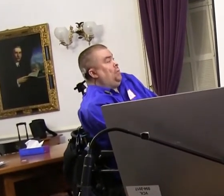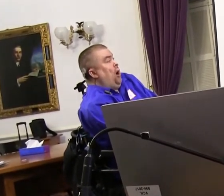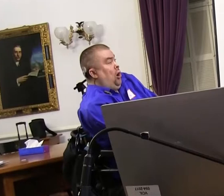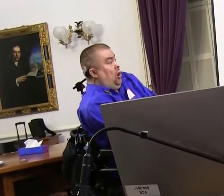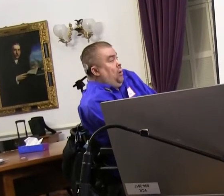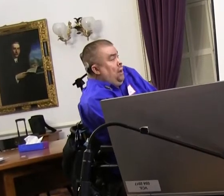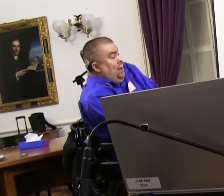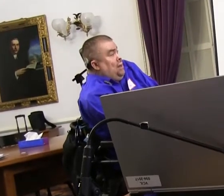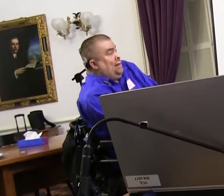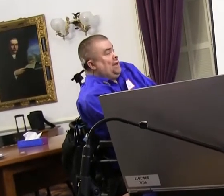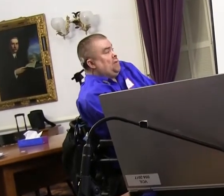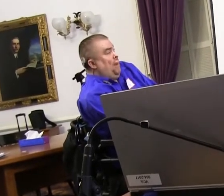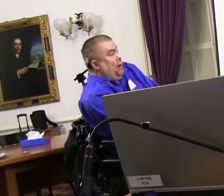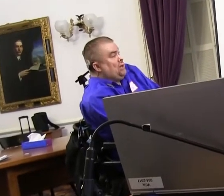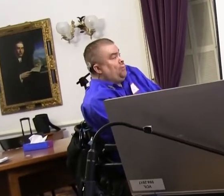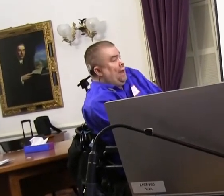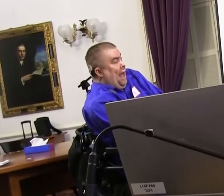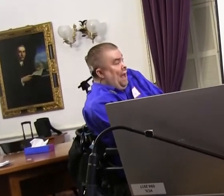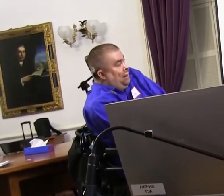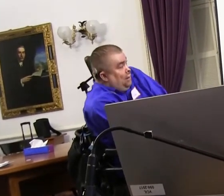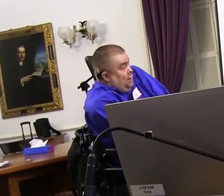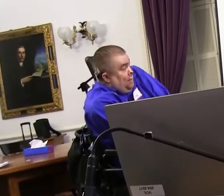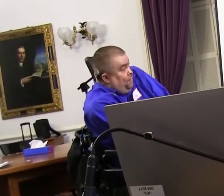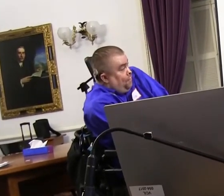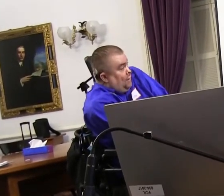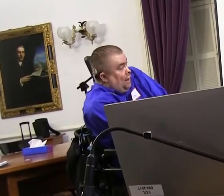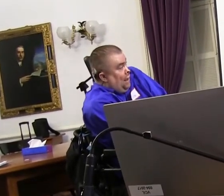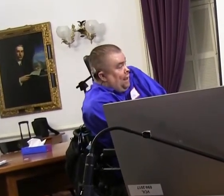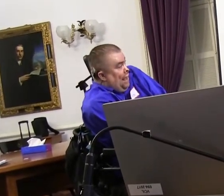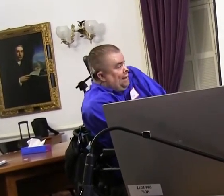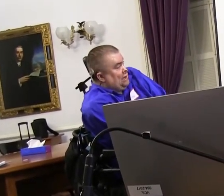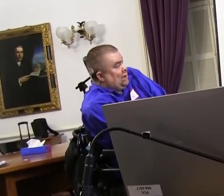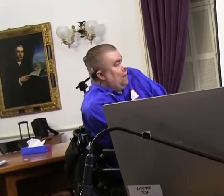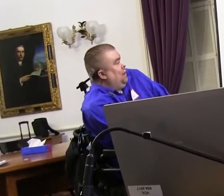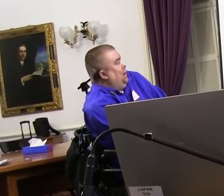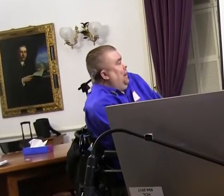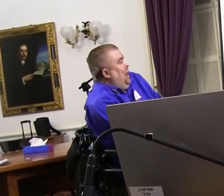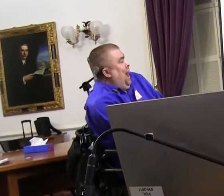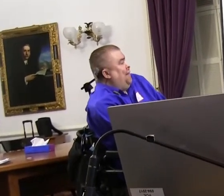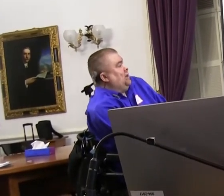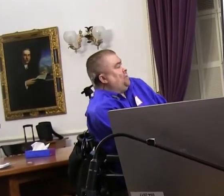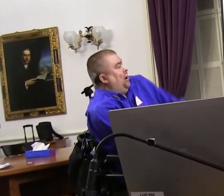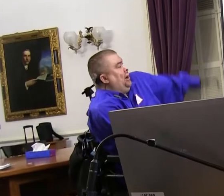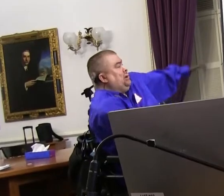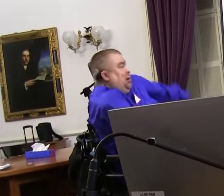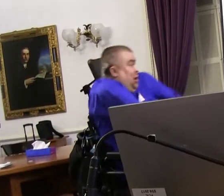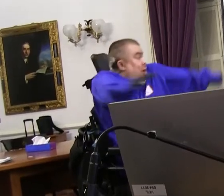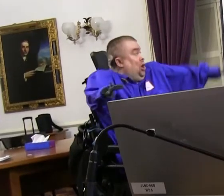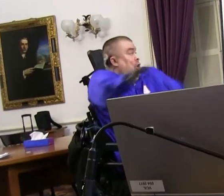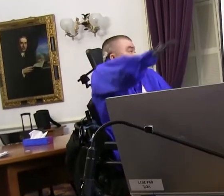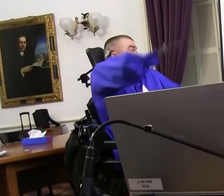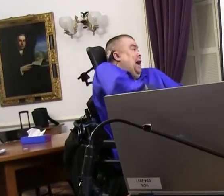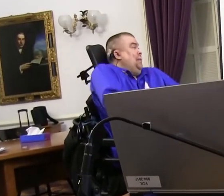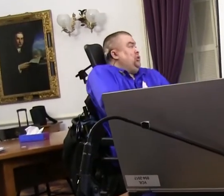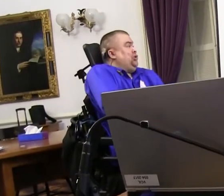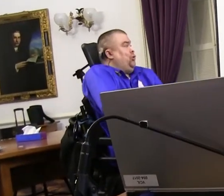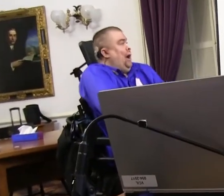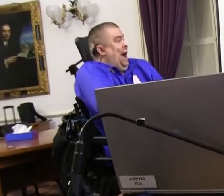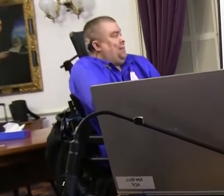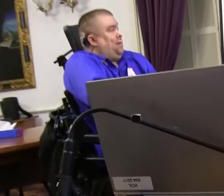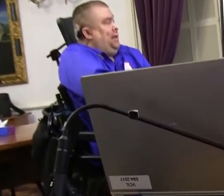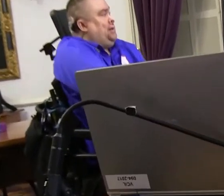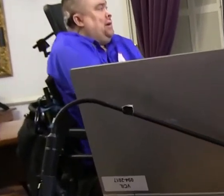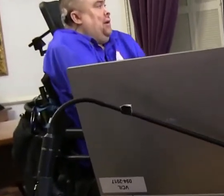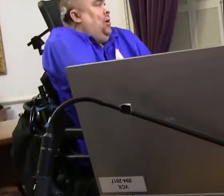stop playing tomorrow, the experience we had and excitement I've experienced, knowing I am a